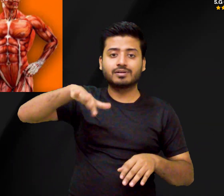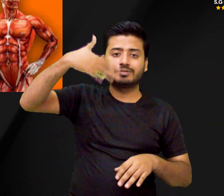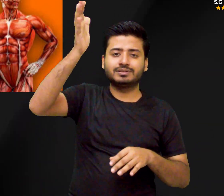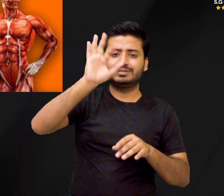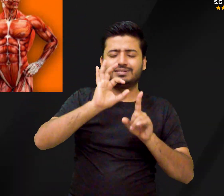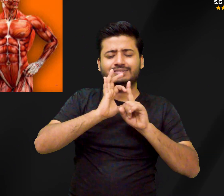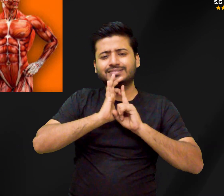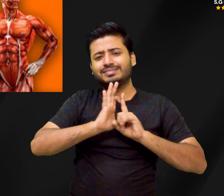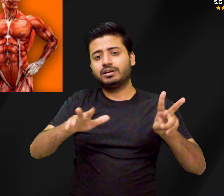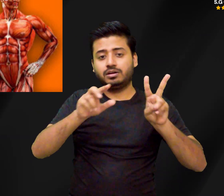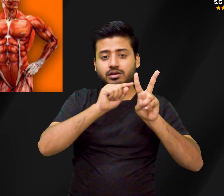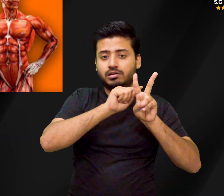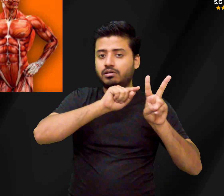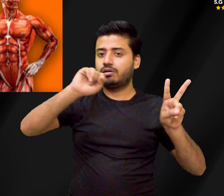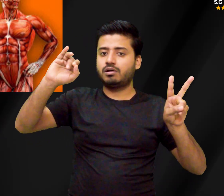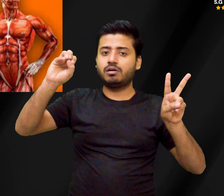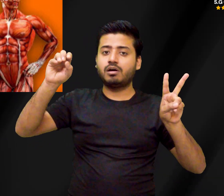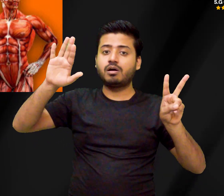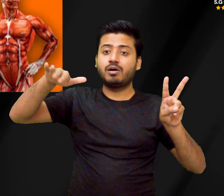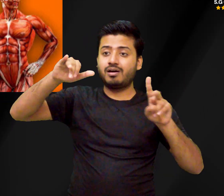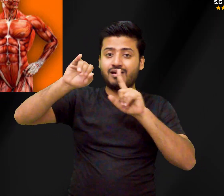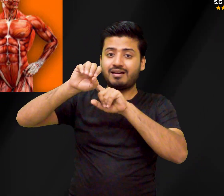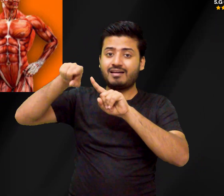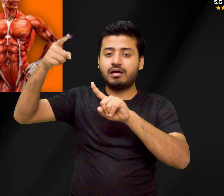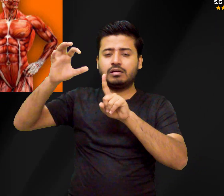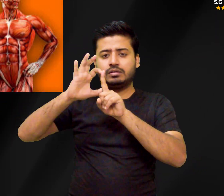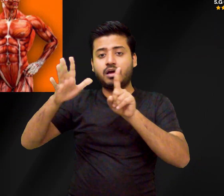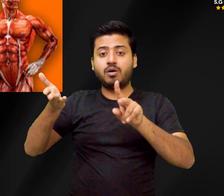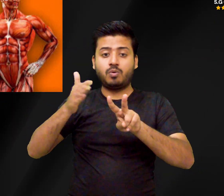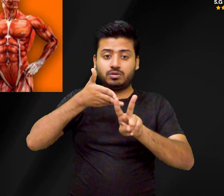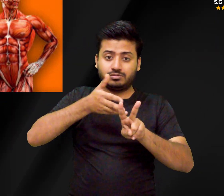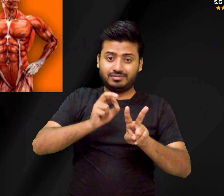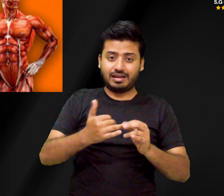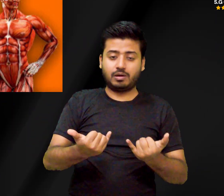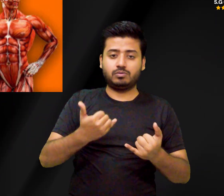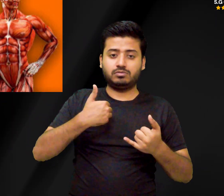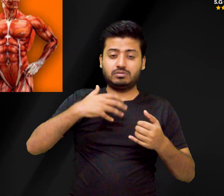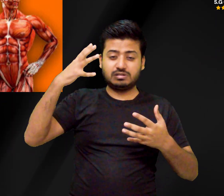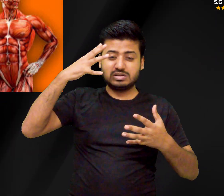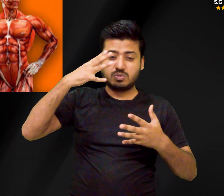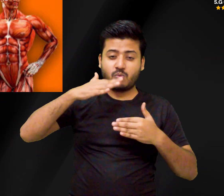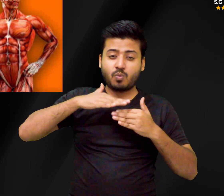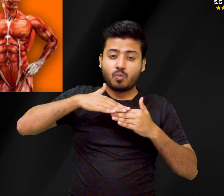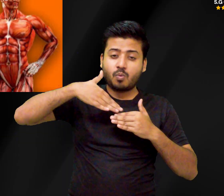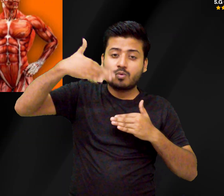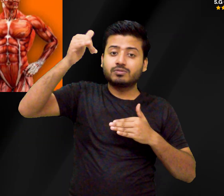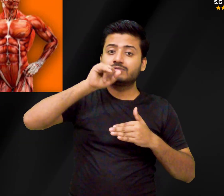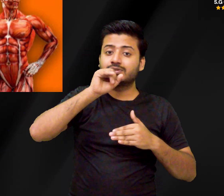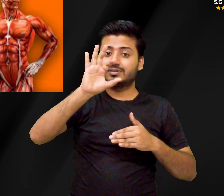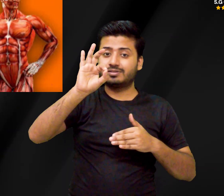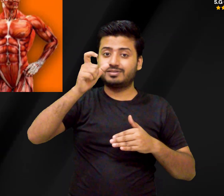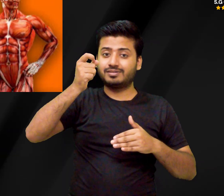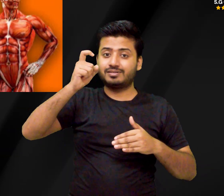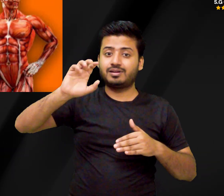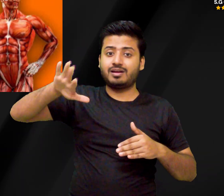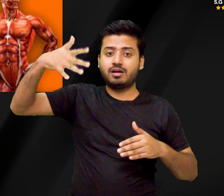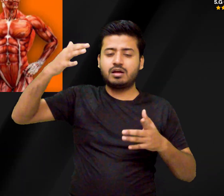strength training, ensure adequate vitamin D and calcium intake. Diet. Eat foods rich in calcium, such as dairy products,